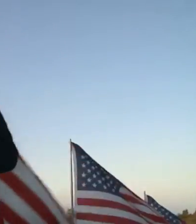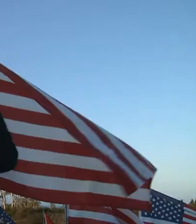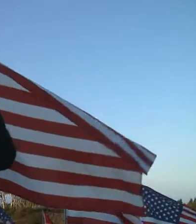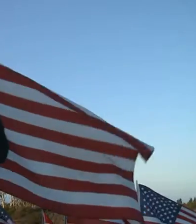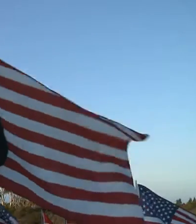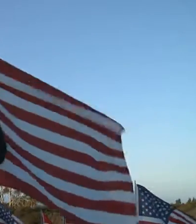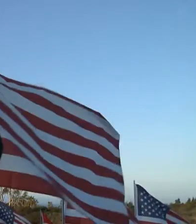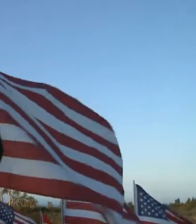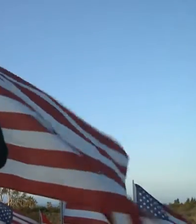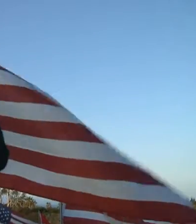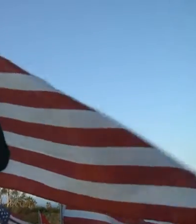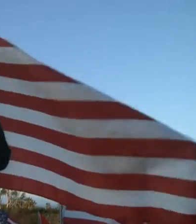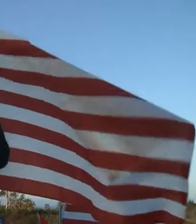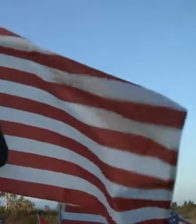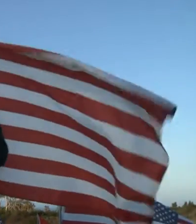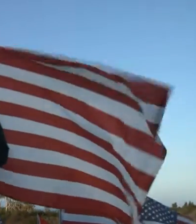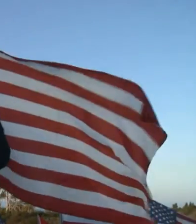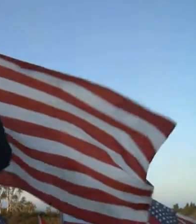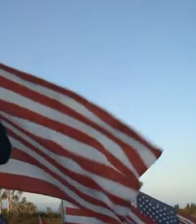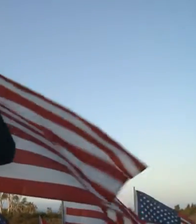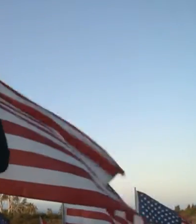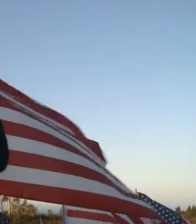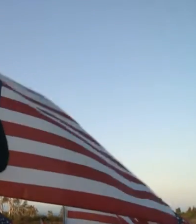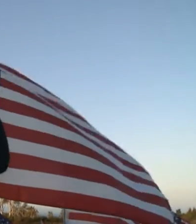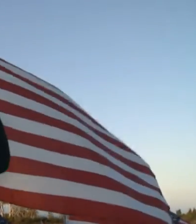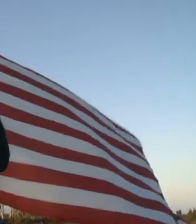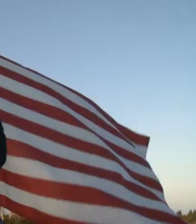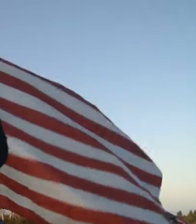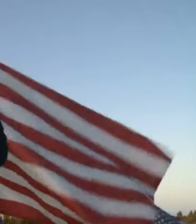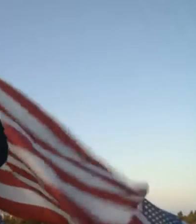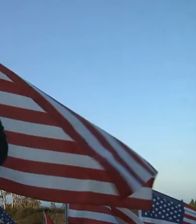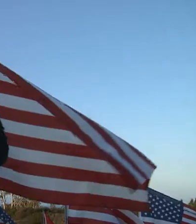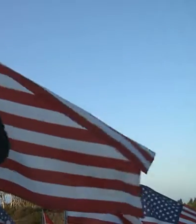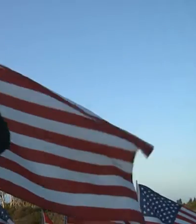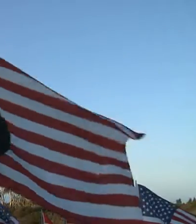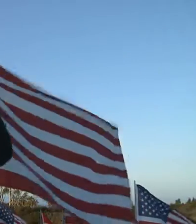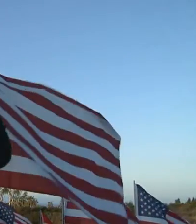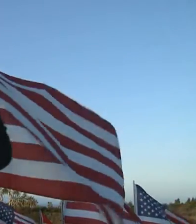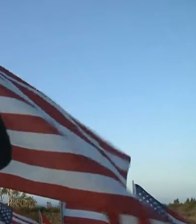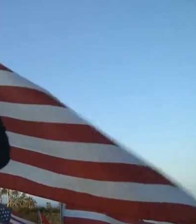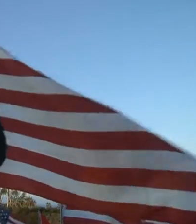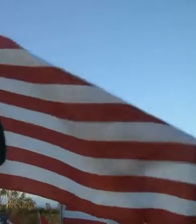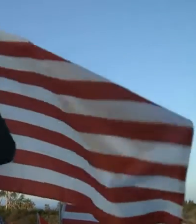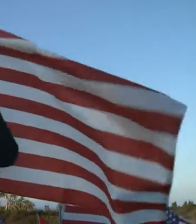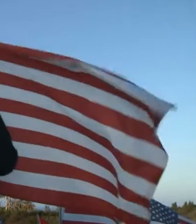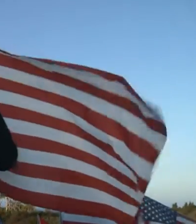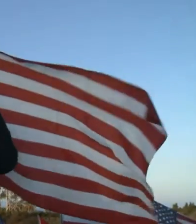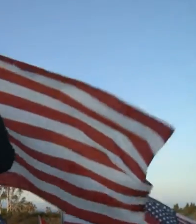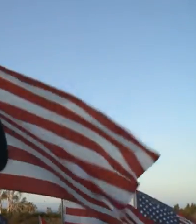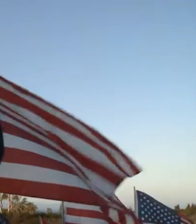United States of America and to the Republic for which it stands one nation under God